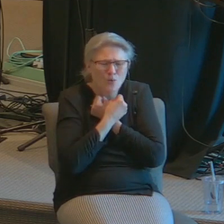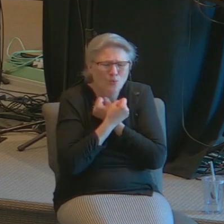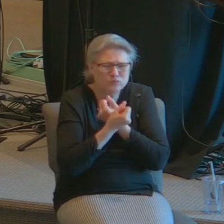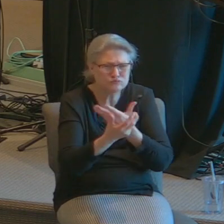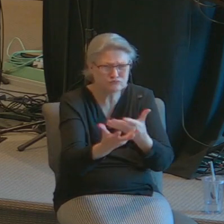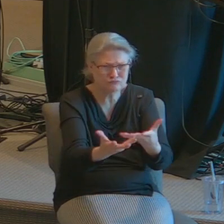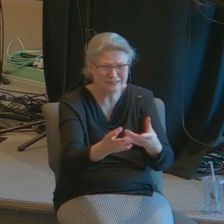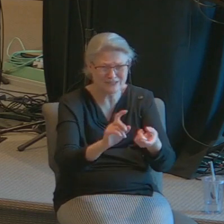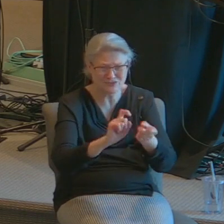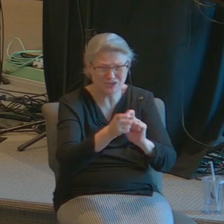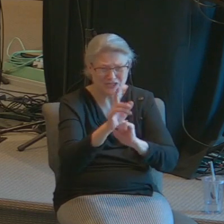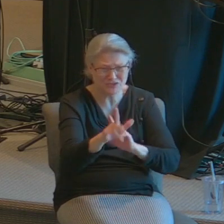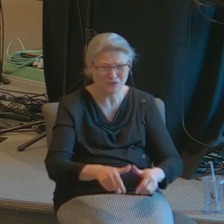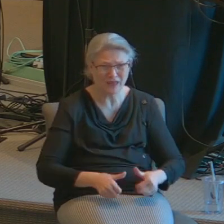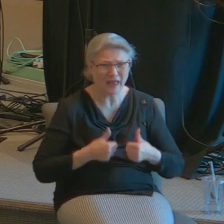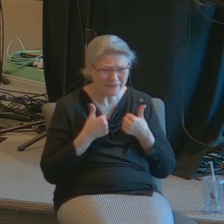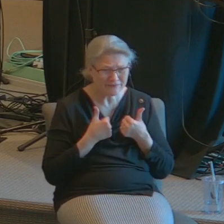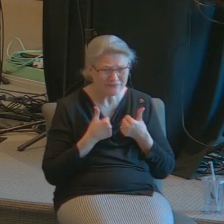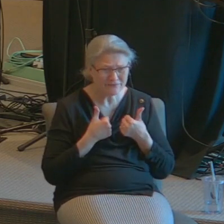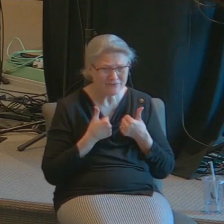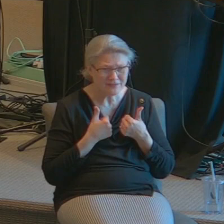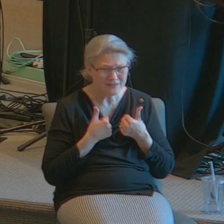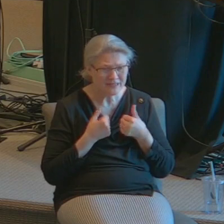can transform our lives